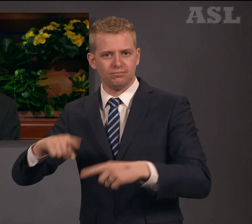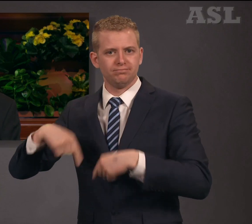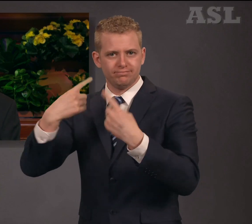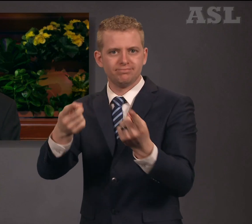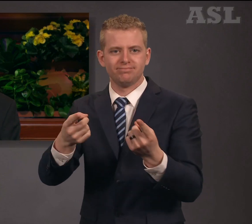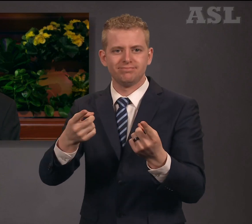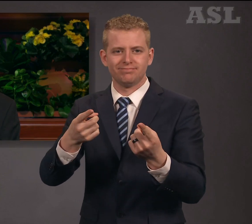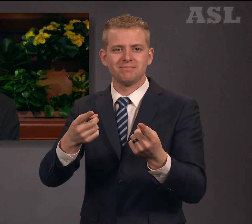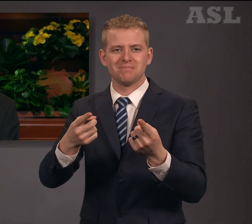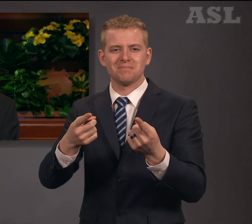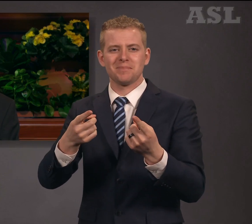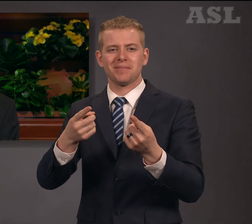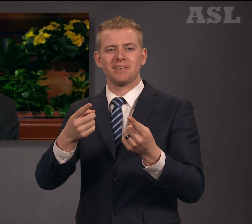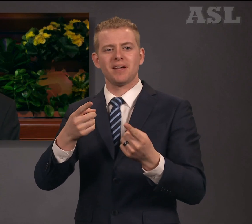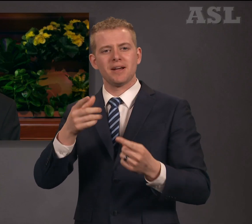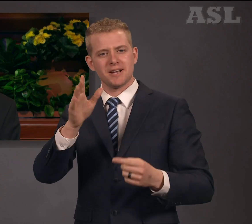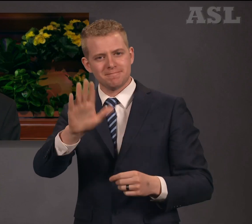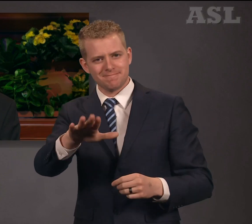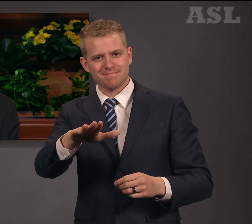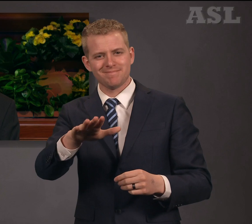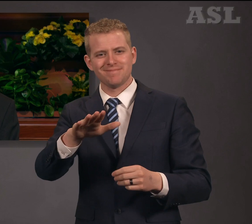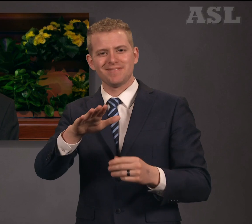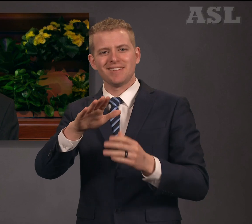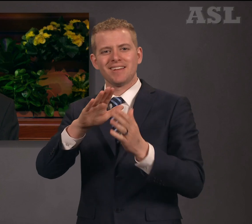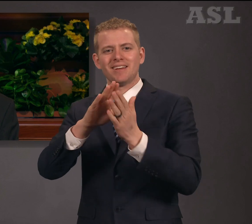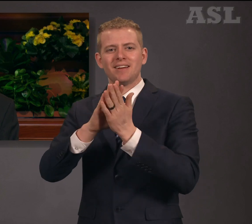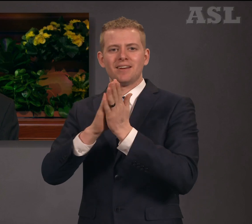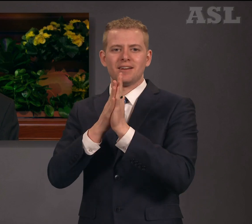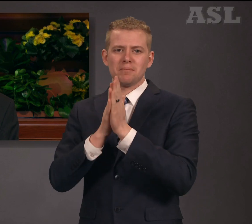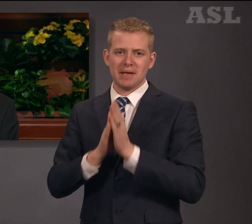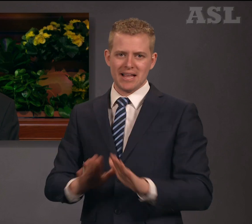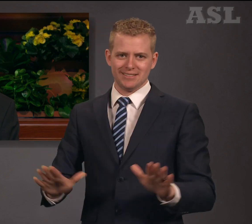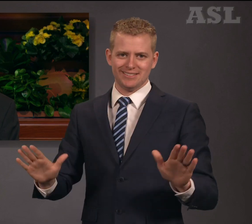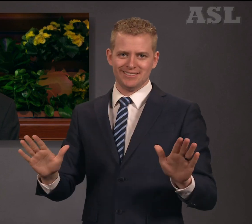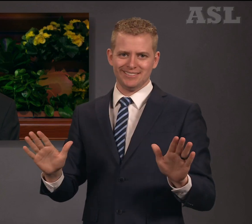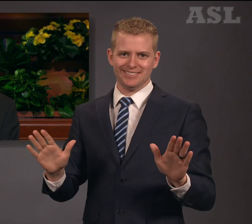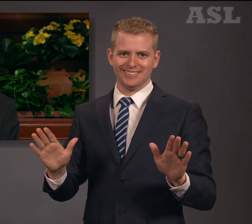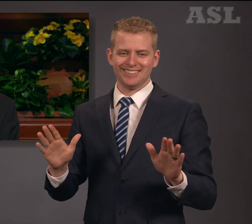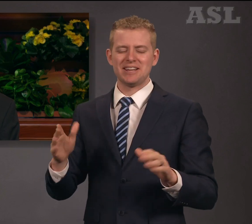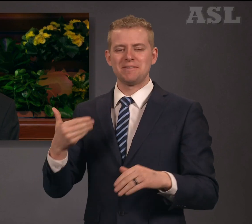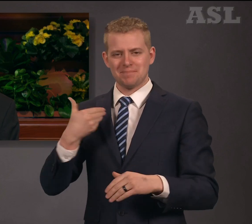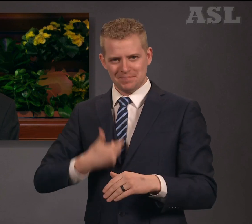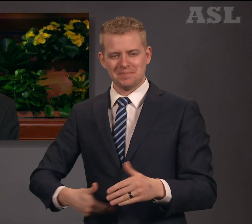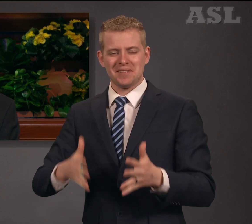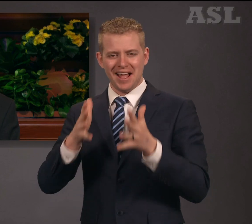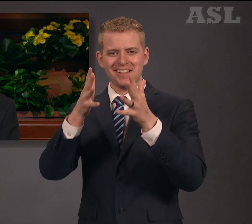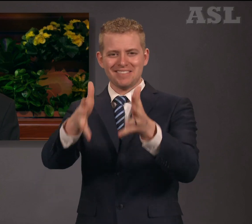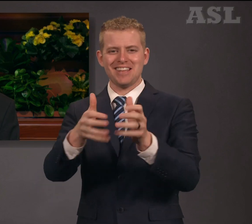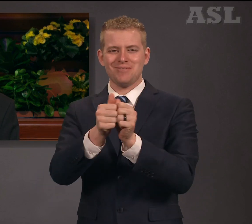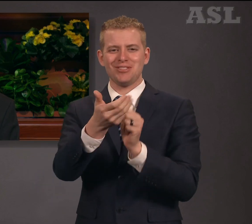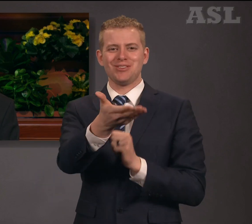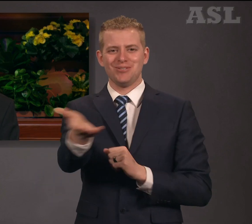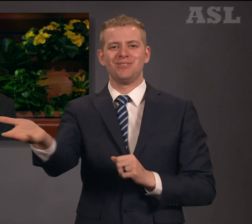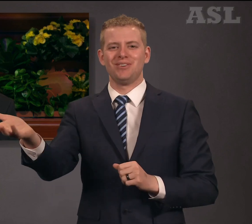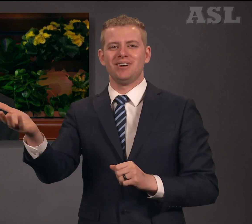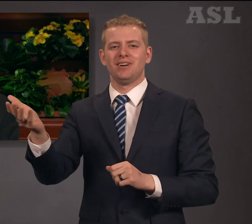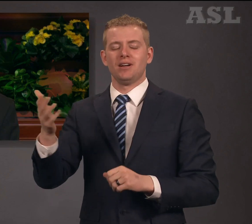said unto you, peace I leave with you, my